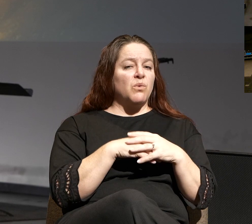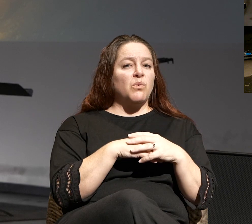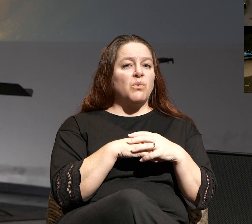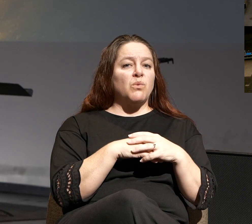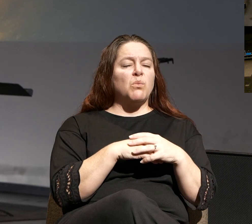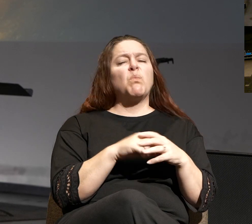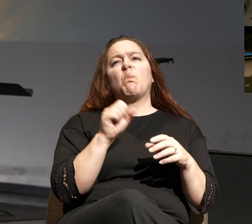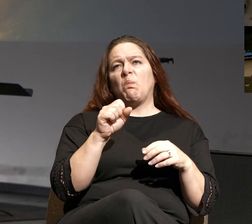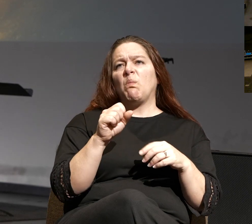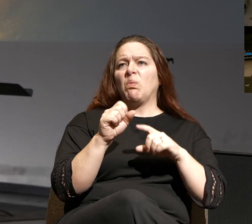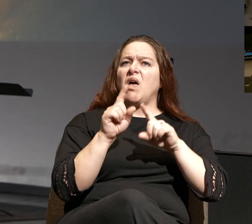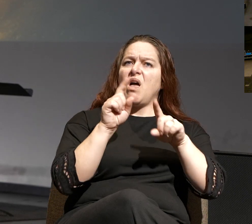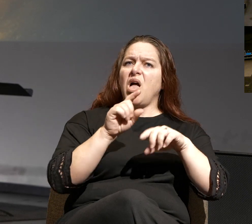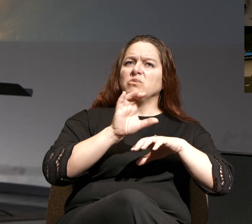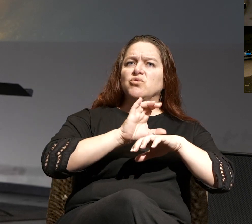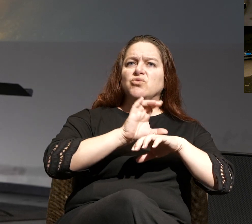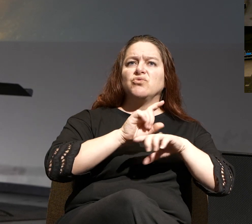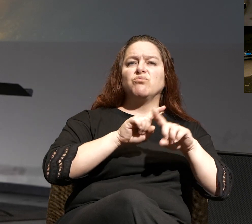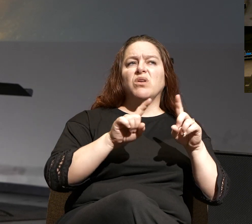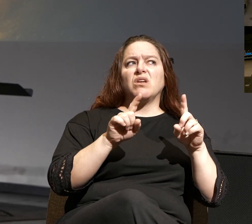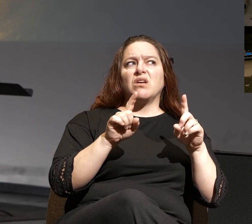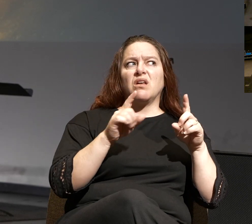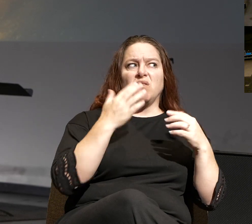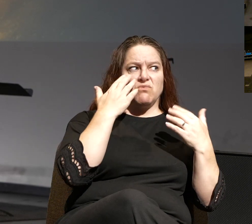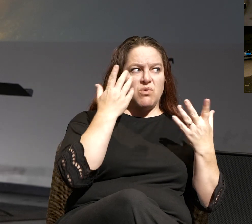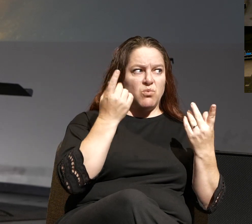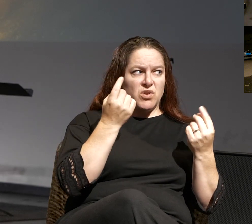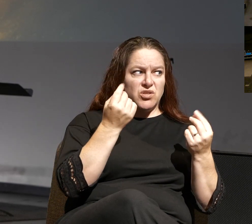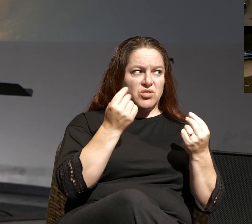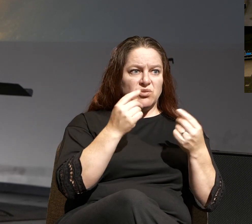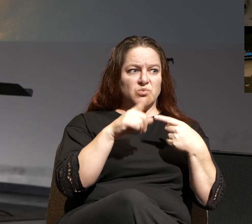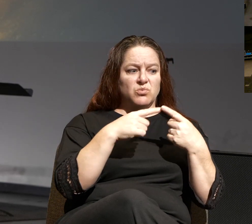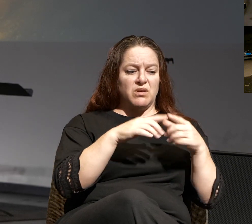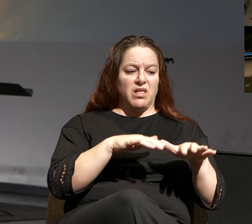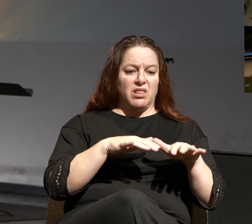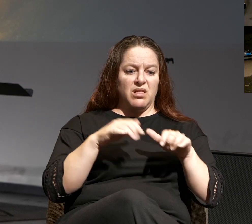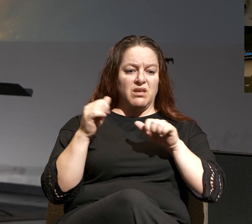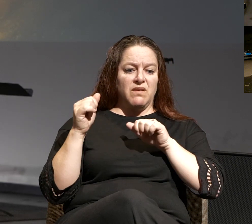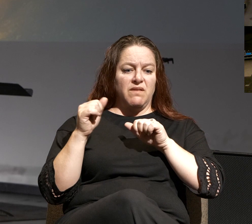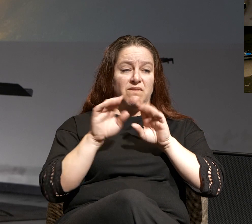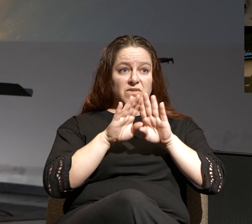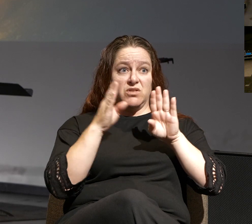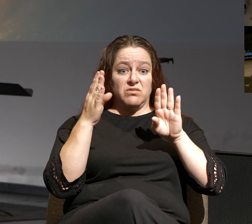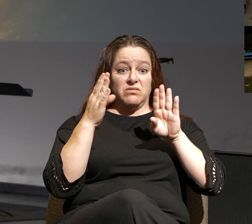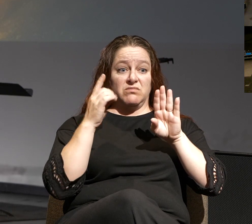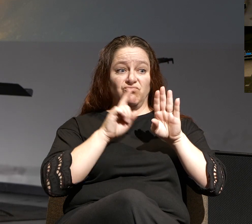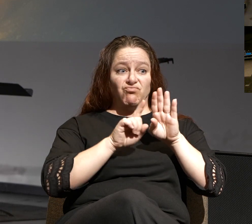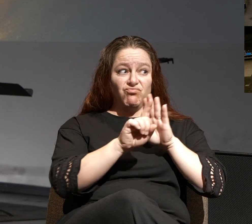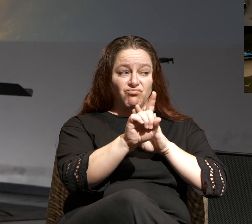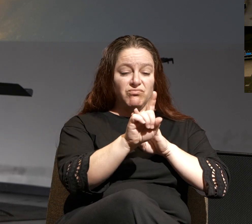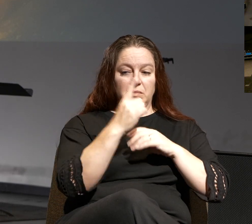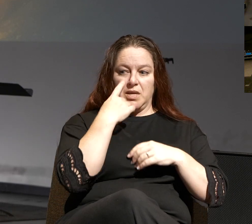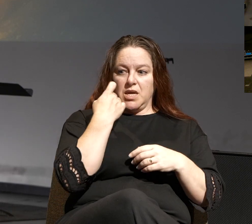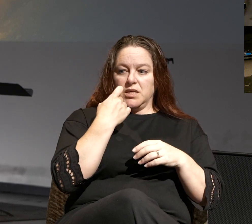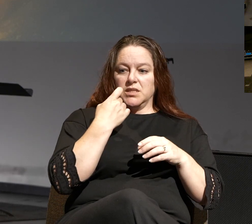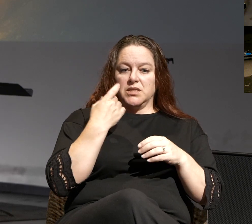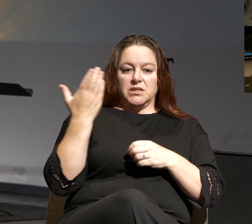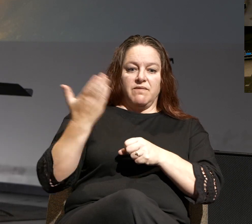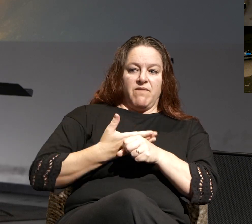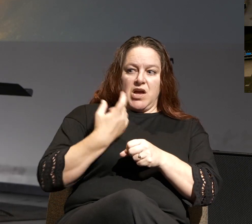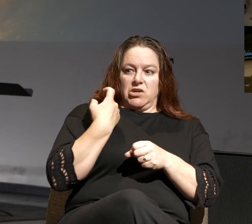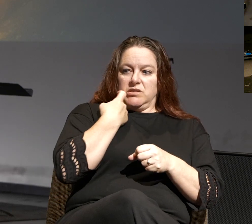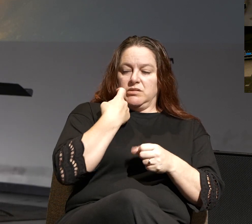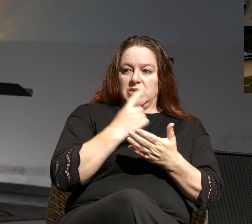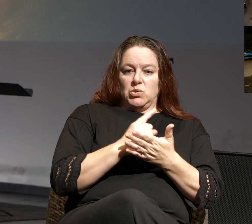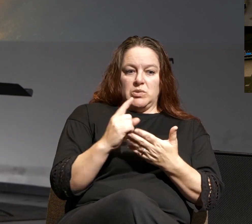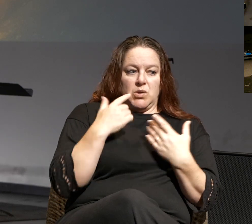Yes, I'm at church, but I don't know what I'm going to do when I go out those doors because I just lost my job this last week and I don't know what to